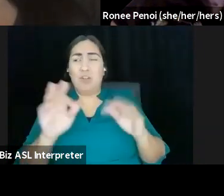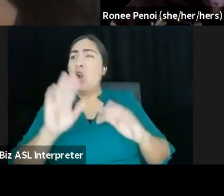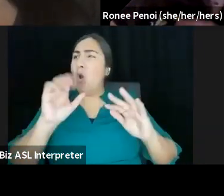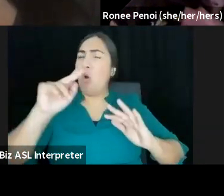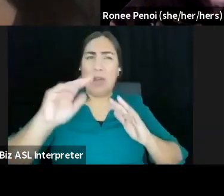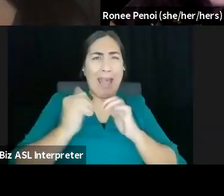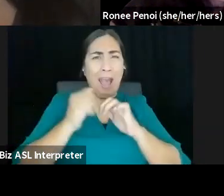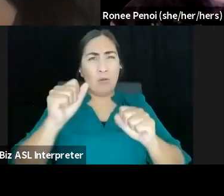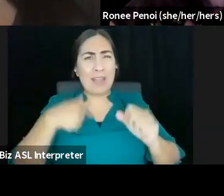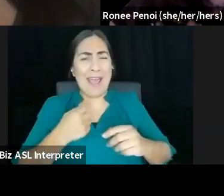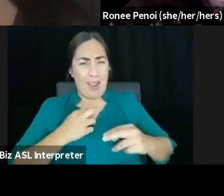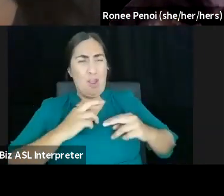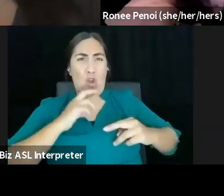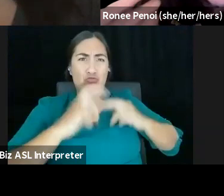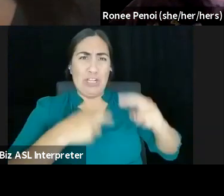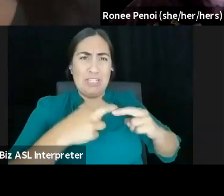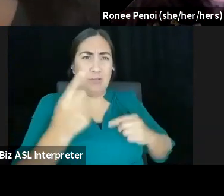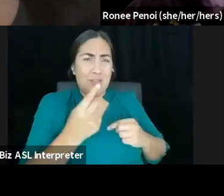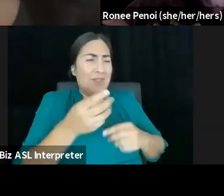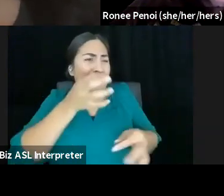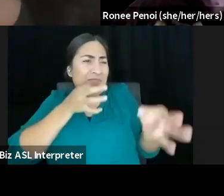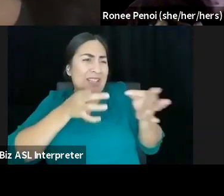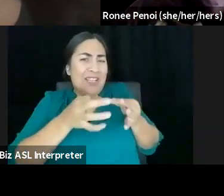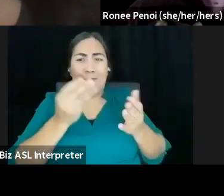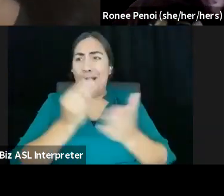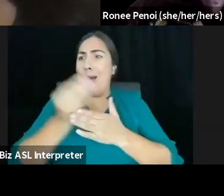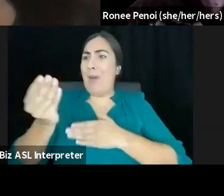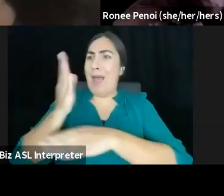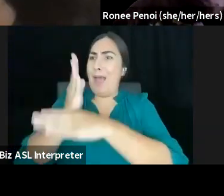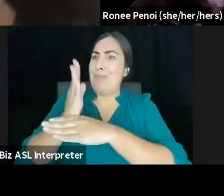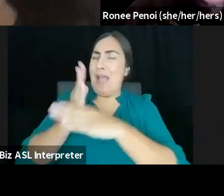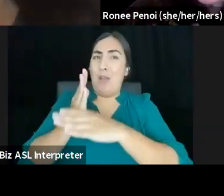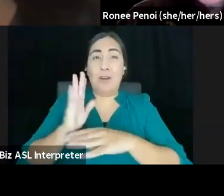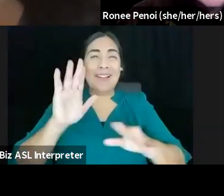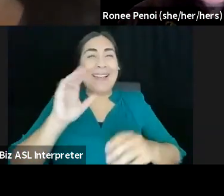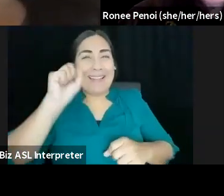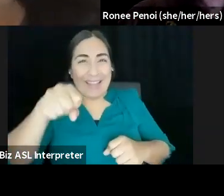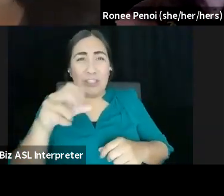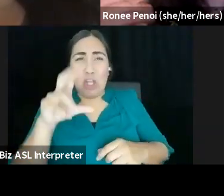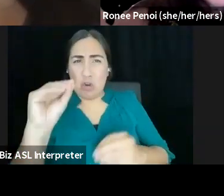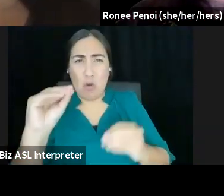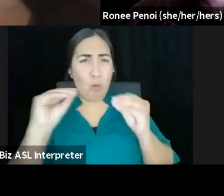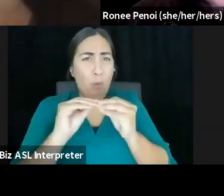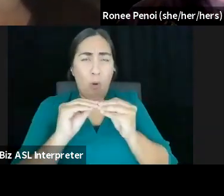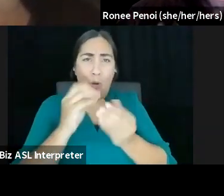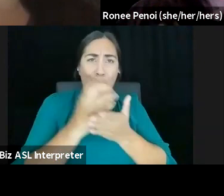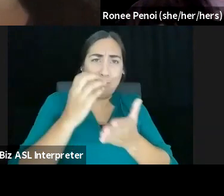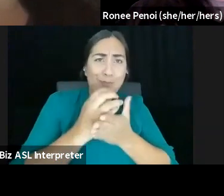which yes, that is a thing that should be considered. Like, of course, no more plastic water bottles backstage. Yes, of course, that is also